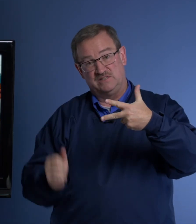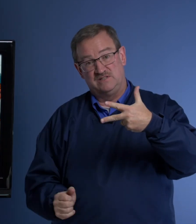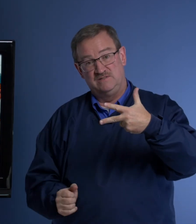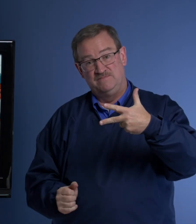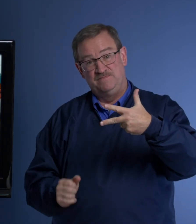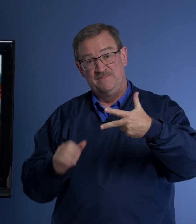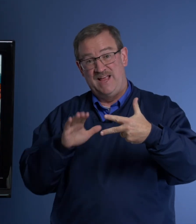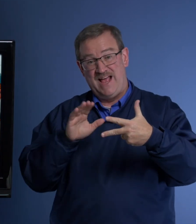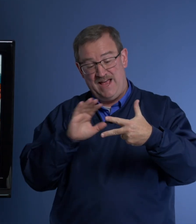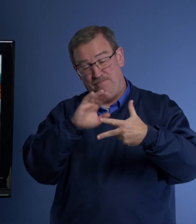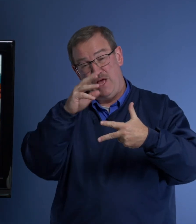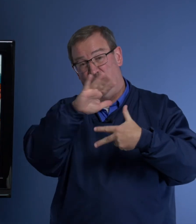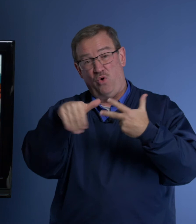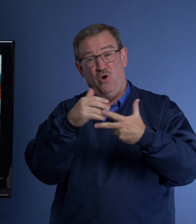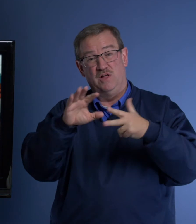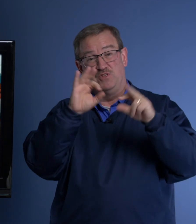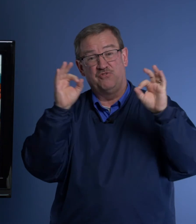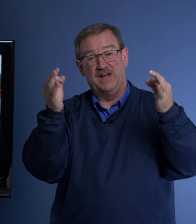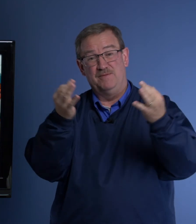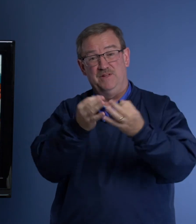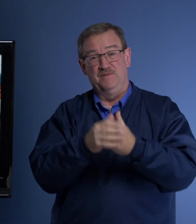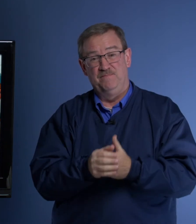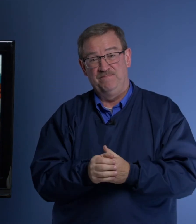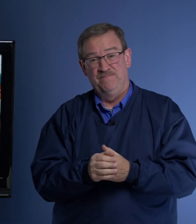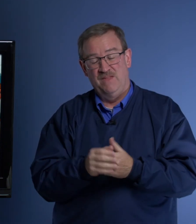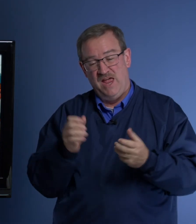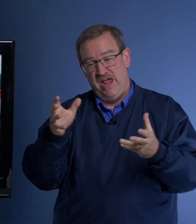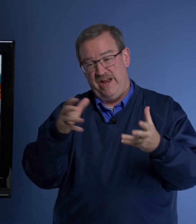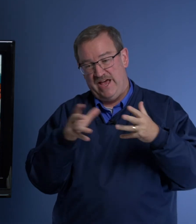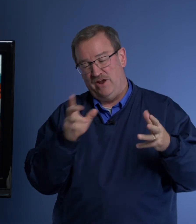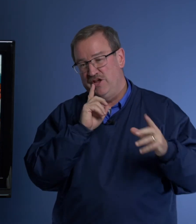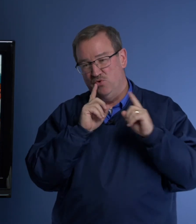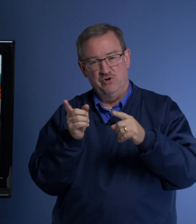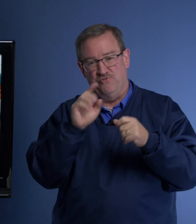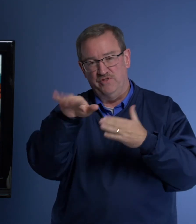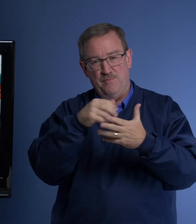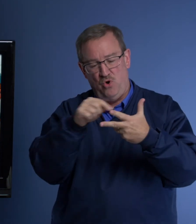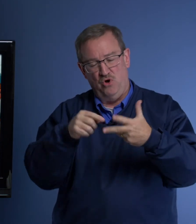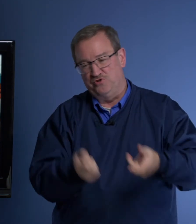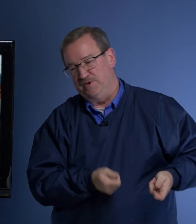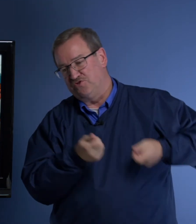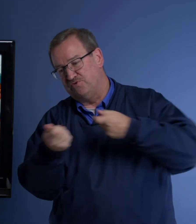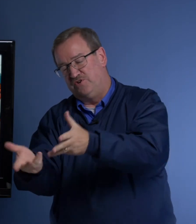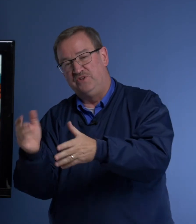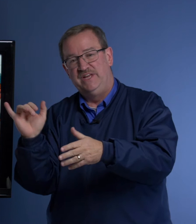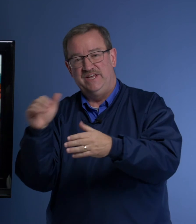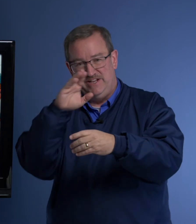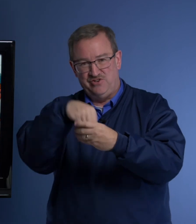and, and all of their family. And he had, he ordered for them all to be thrown into